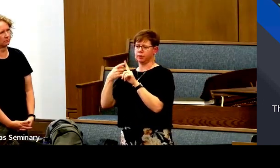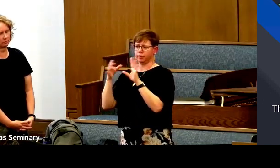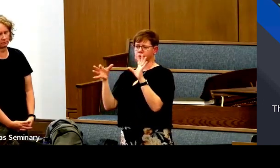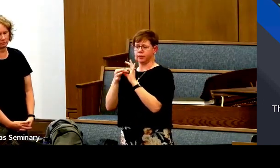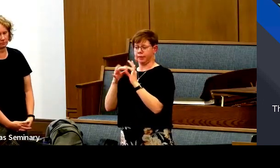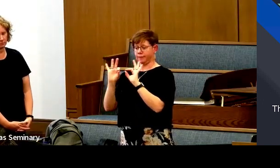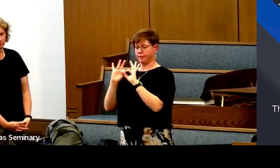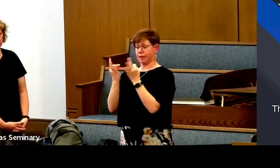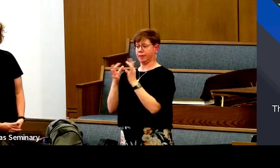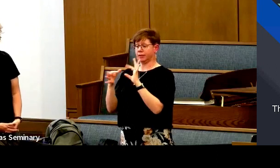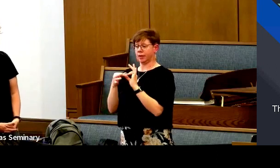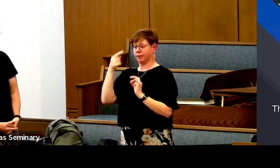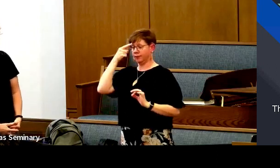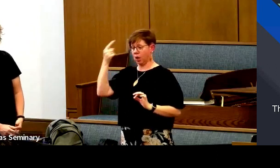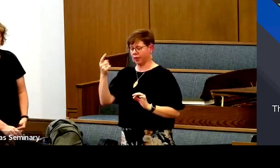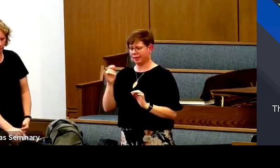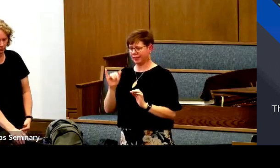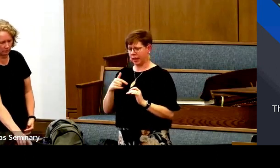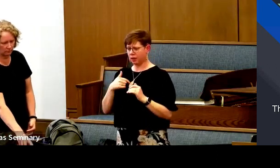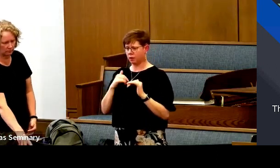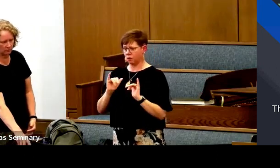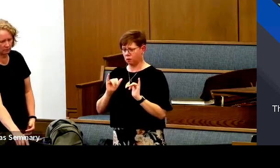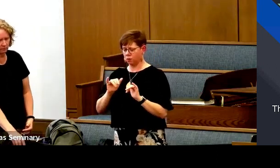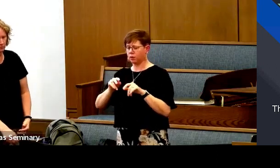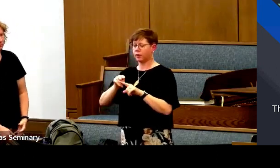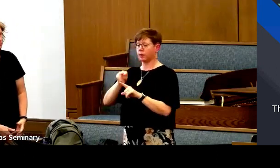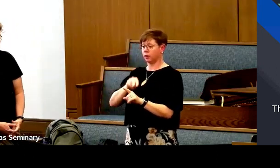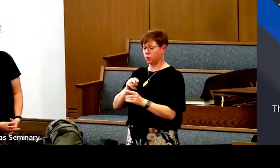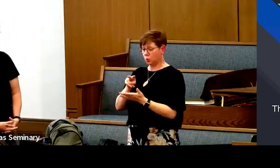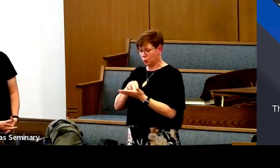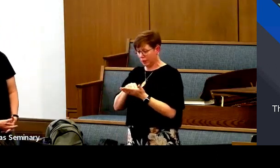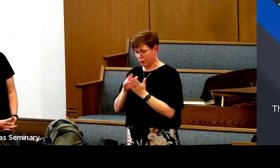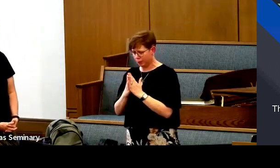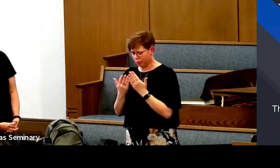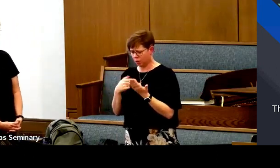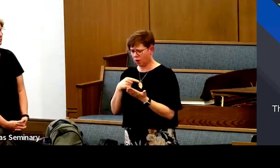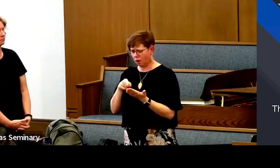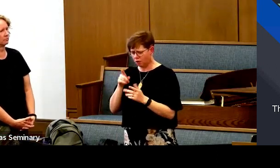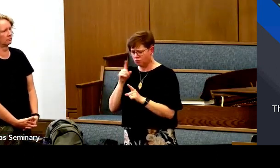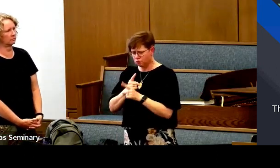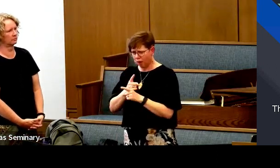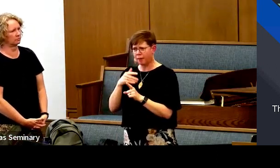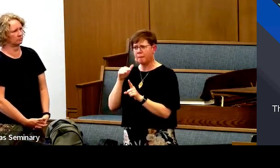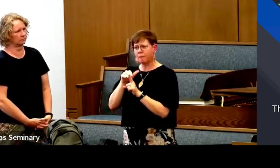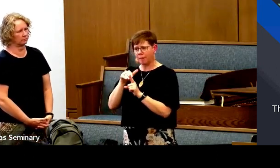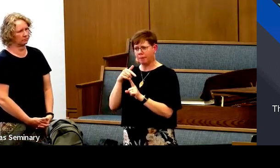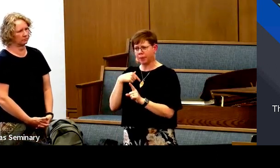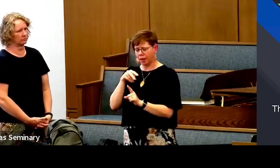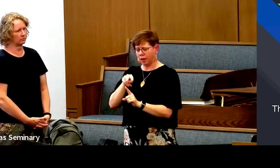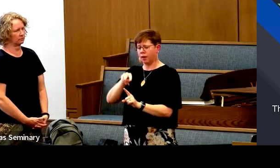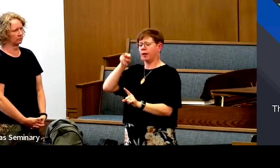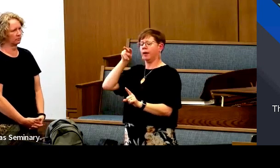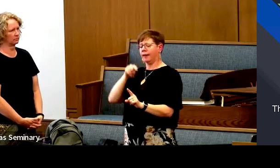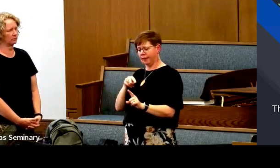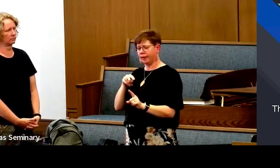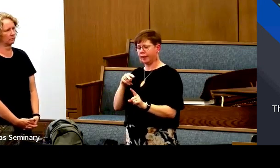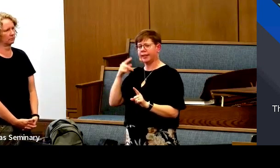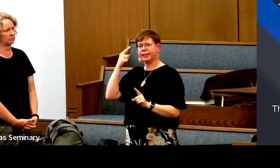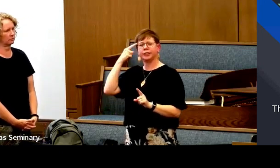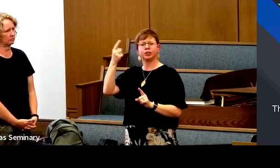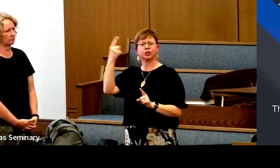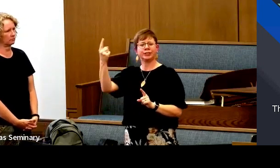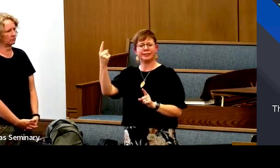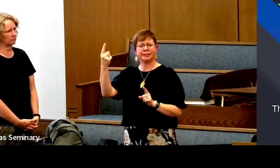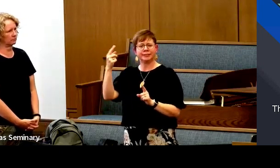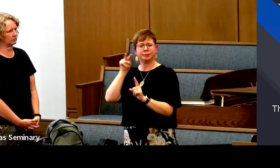sit down. But the thing that did it for me was the temple and the ceiling for eternity. When I read that book, it reminded